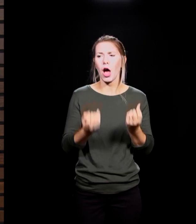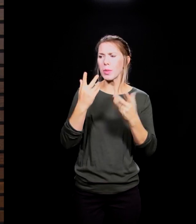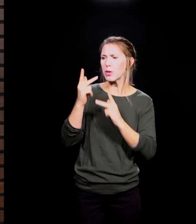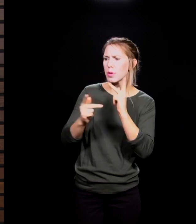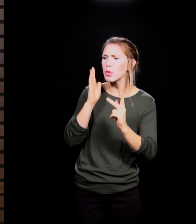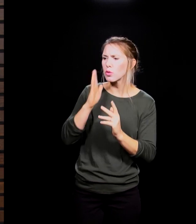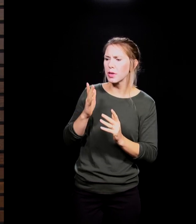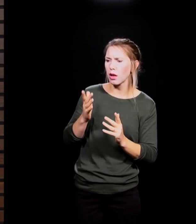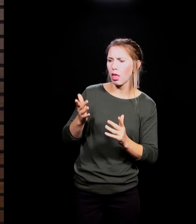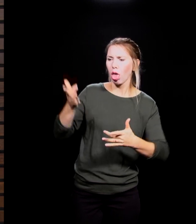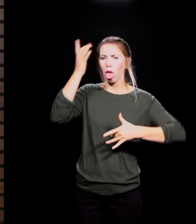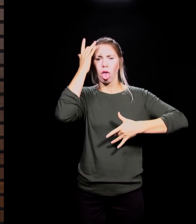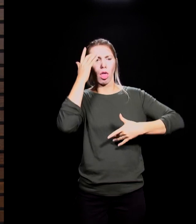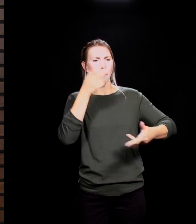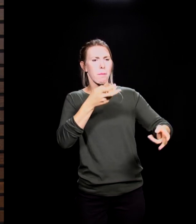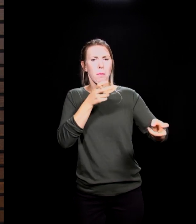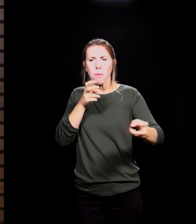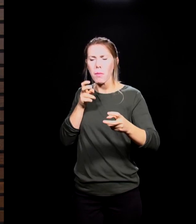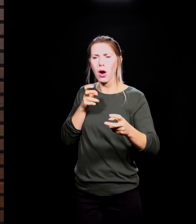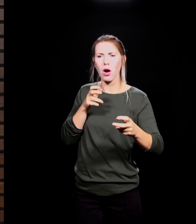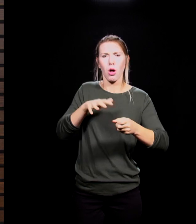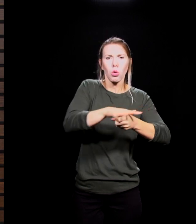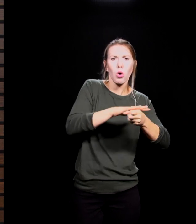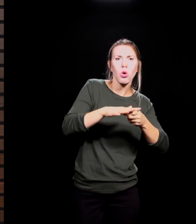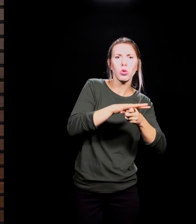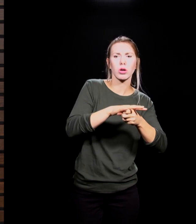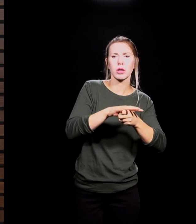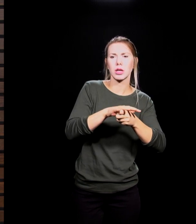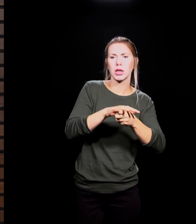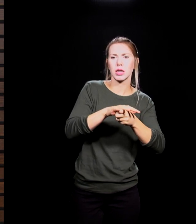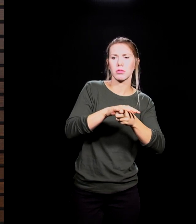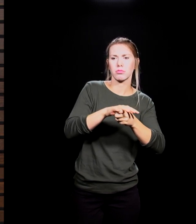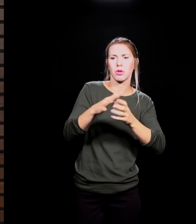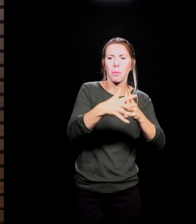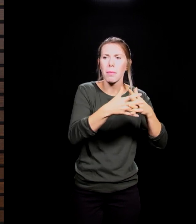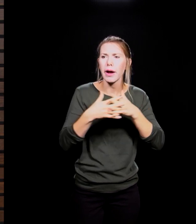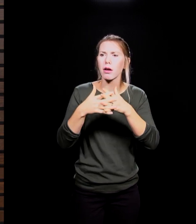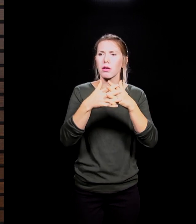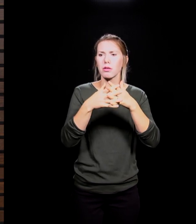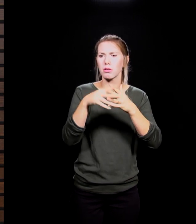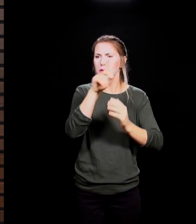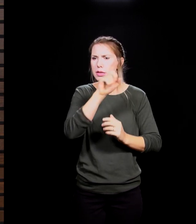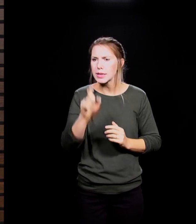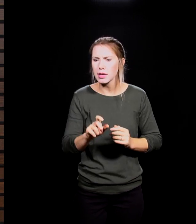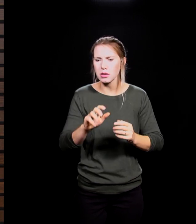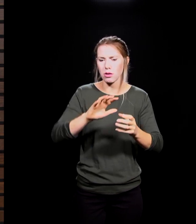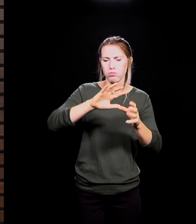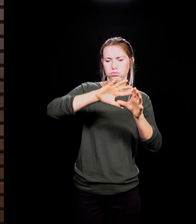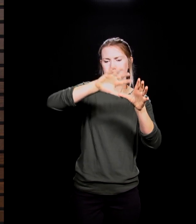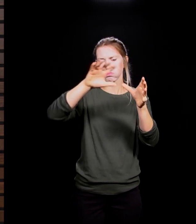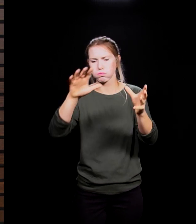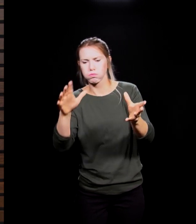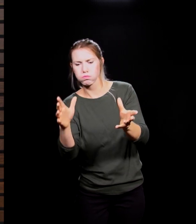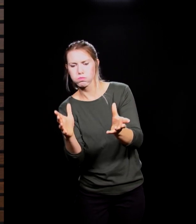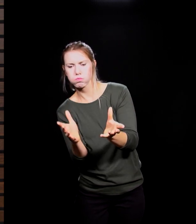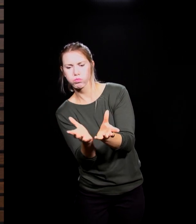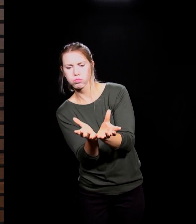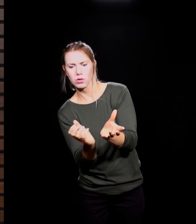globally, nationally, statewide, across South Texas? How many people will get the virus? How many fatalities? How many deaths